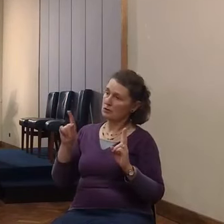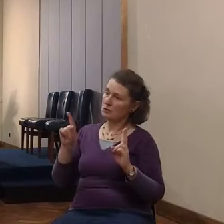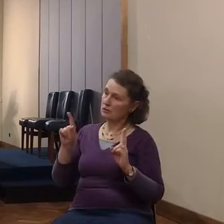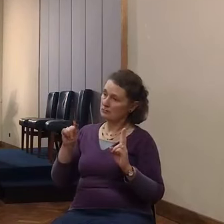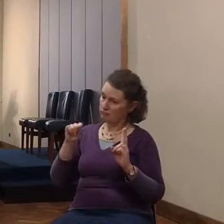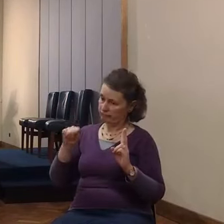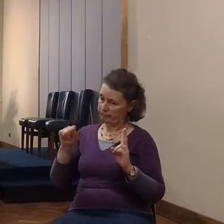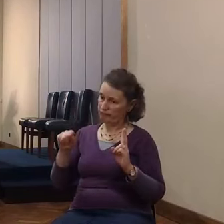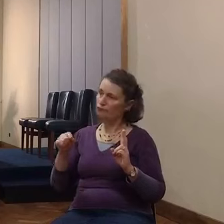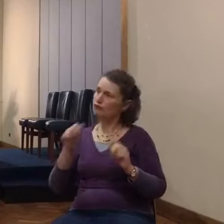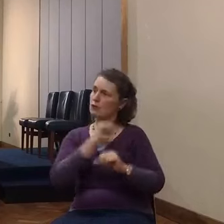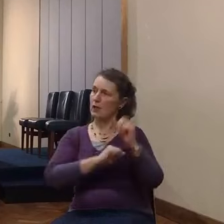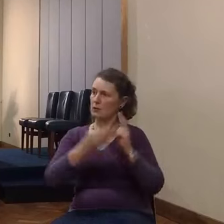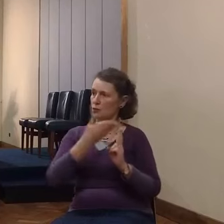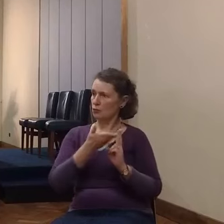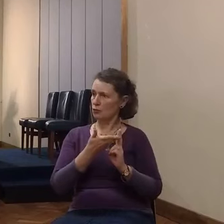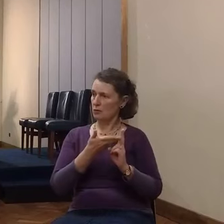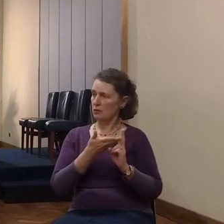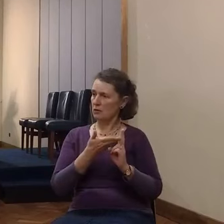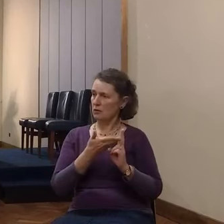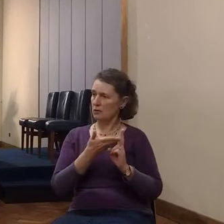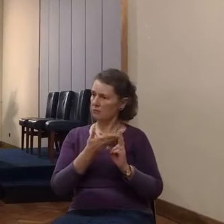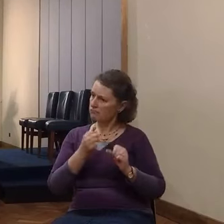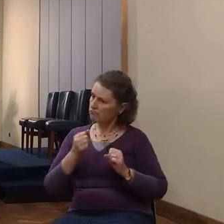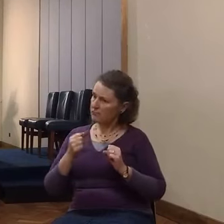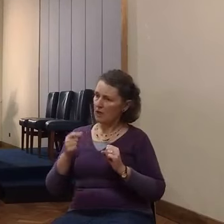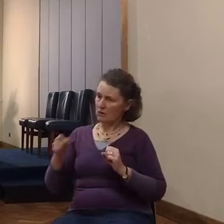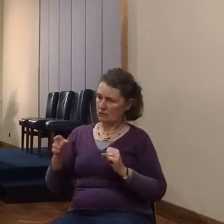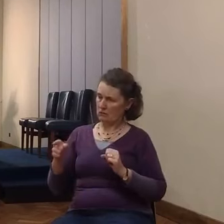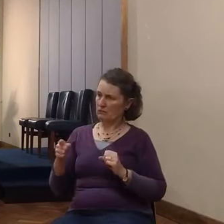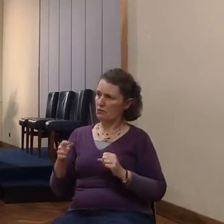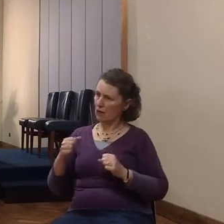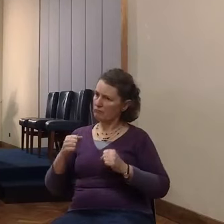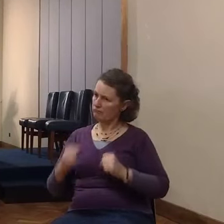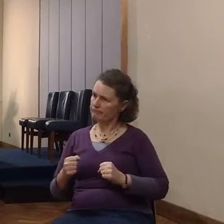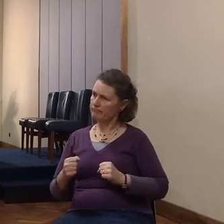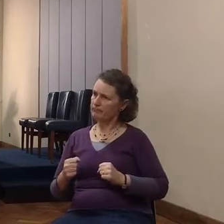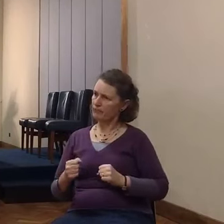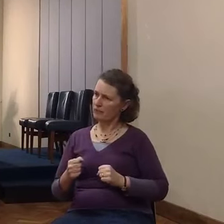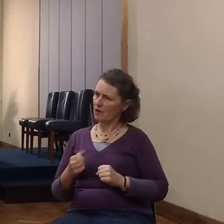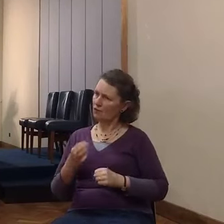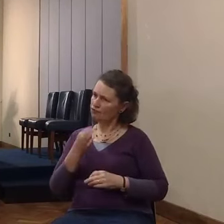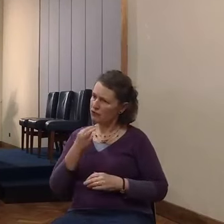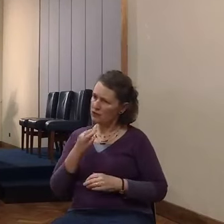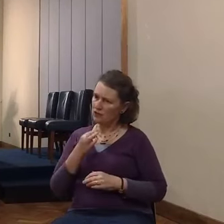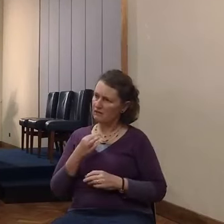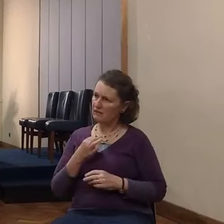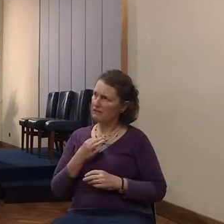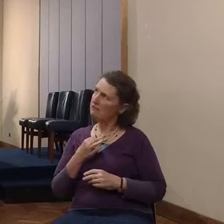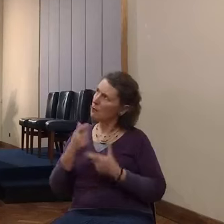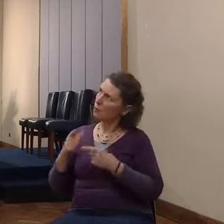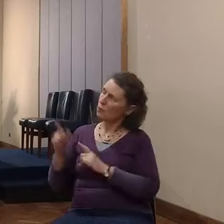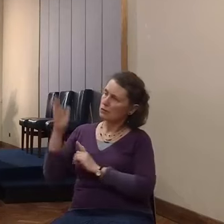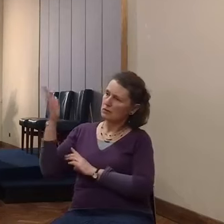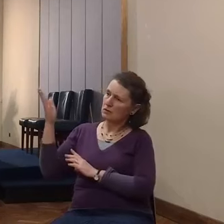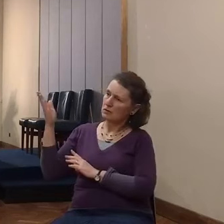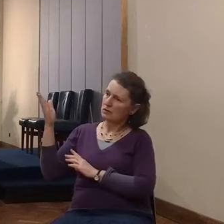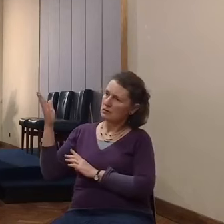stand for him. So you have this picture of grace. God does astonishing